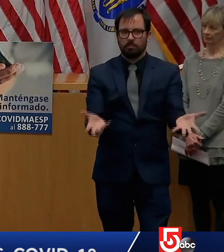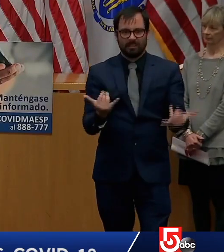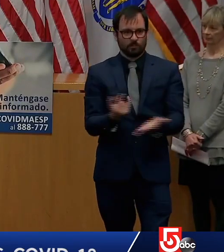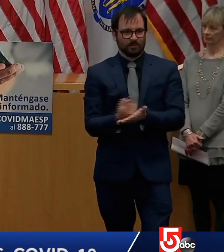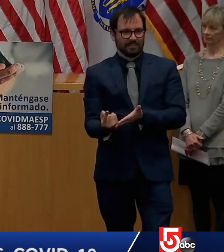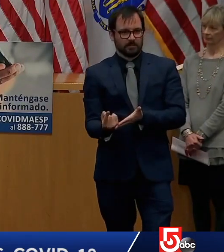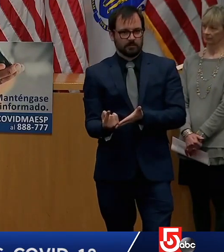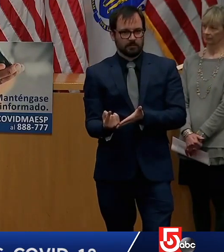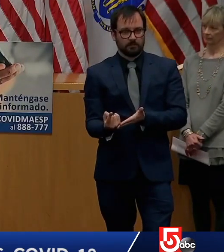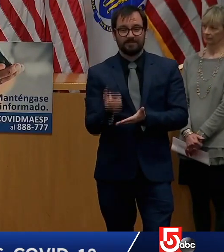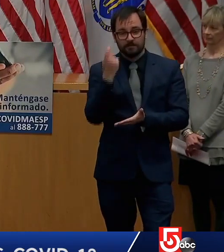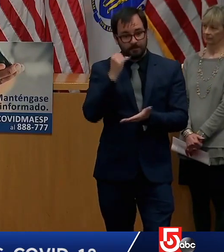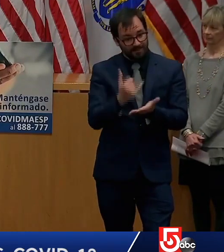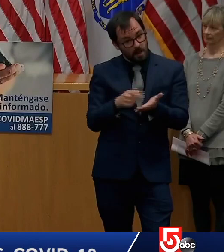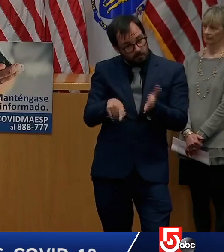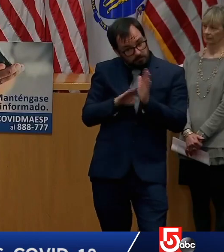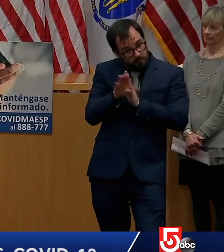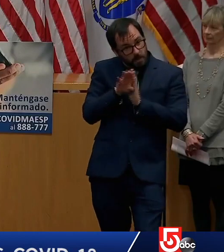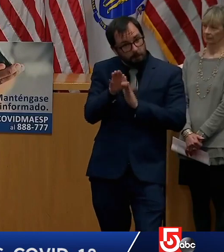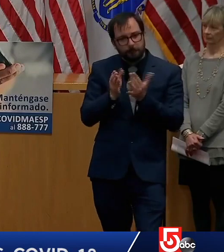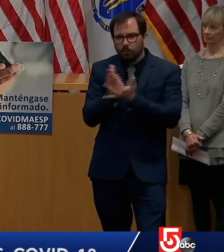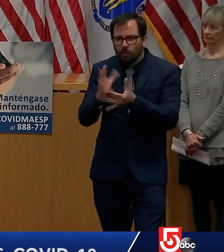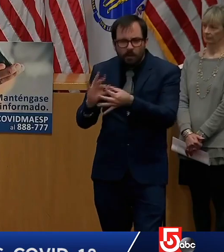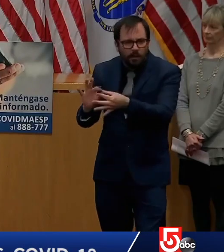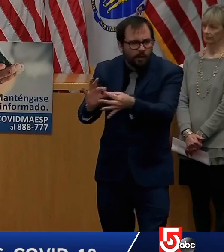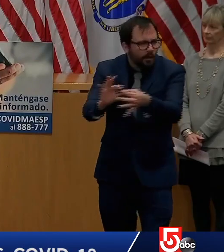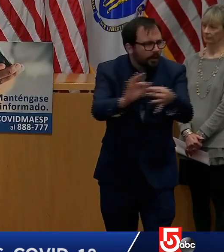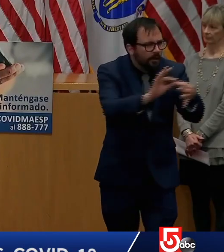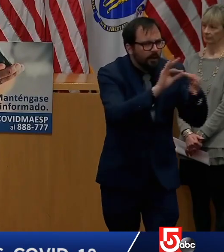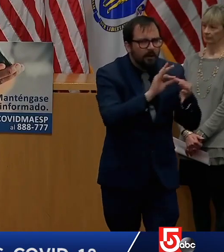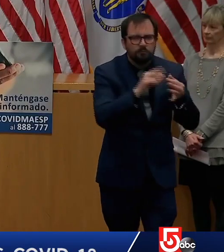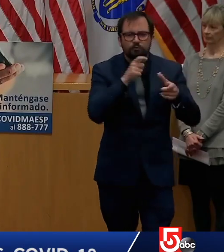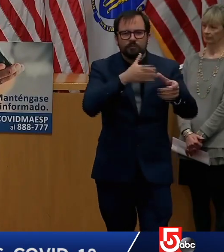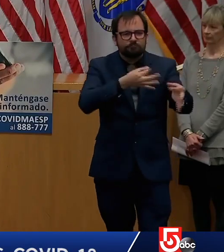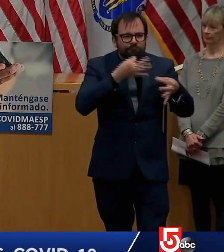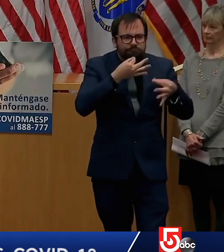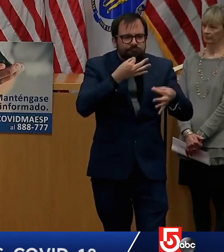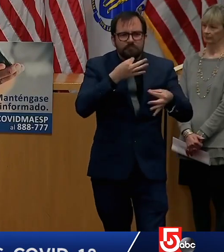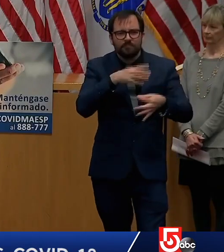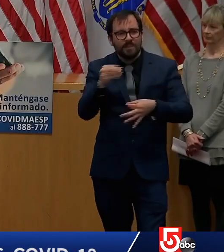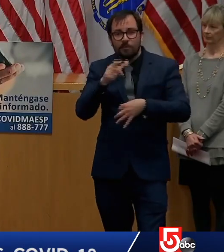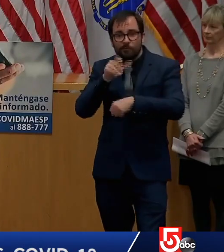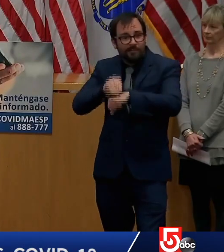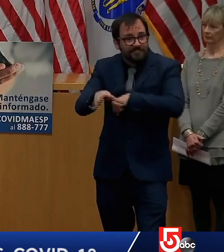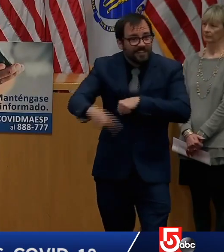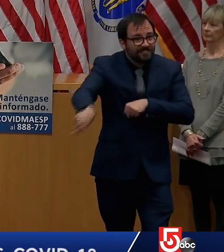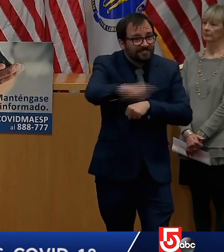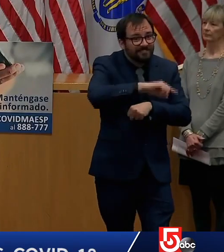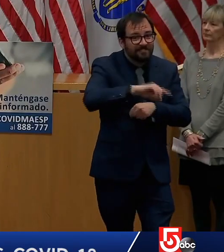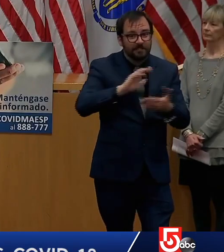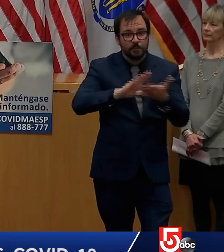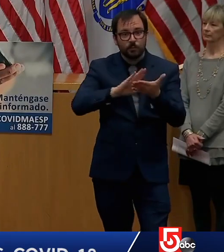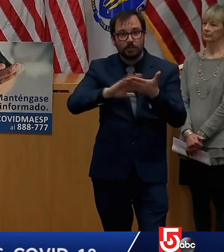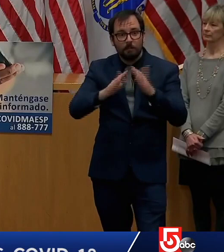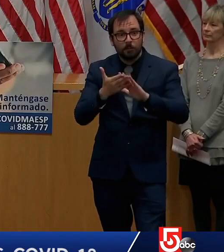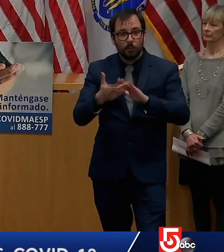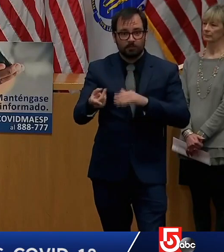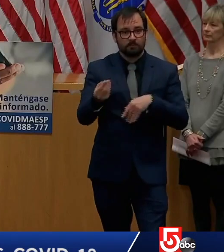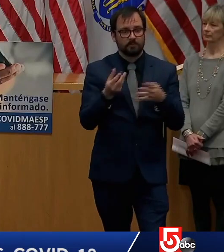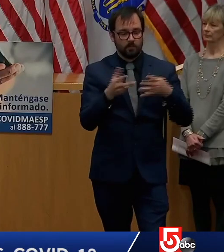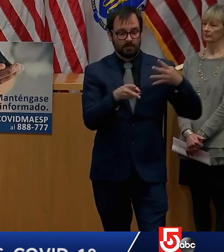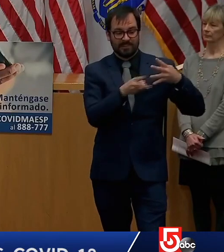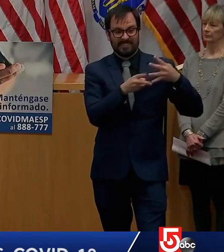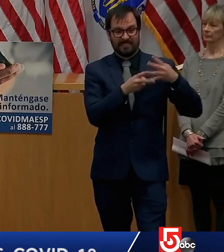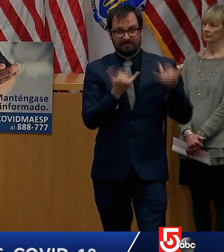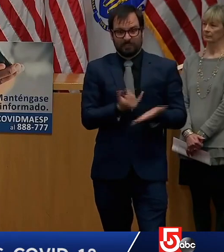work on phase four and consider what that will look like. When we have more information on safety and how that will work in our schools, we will share it with you.